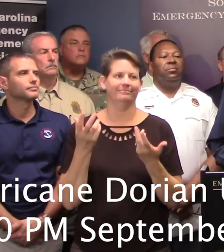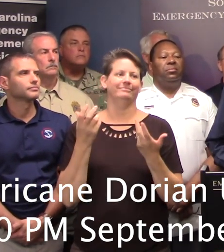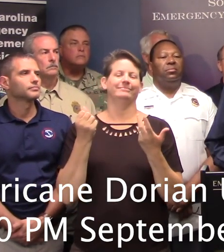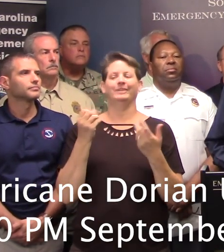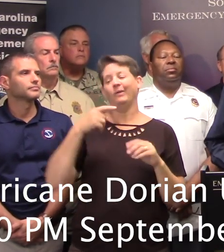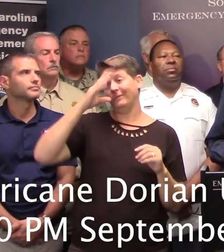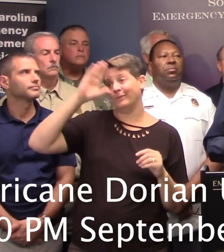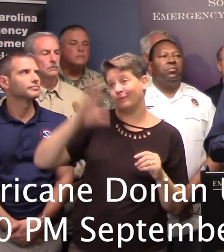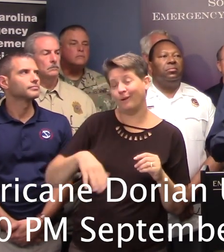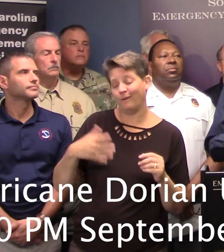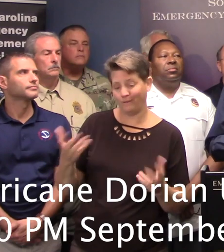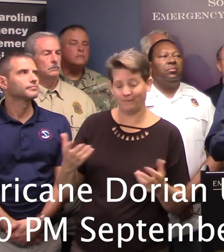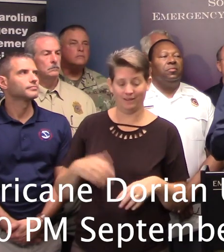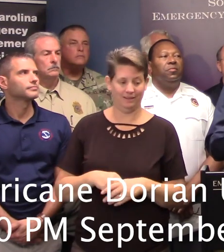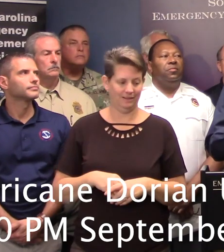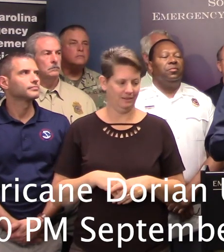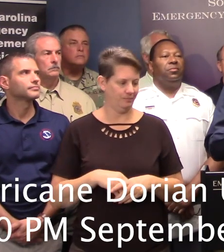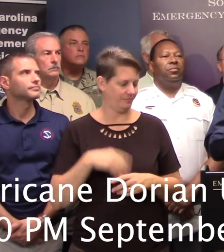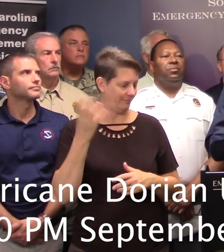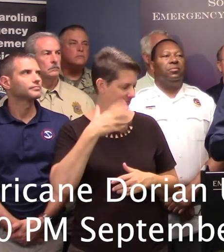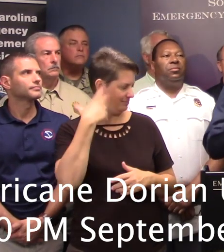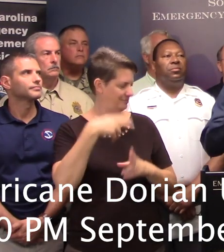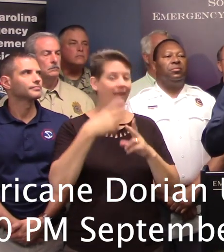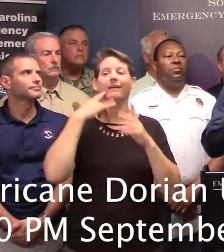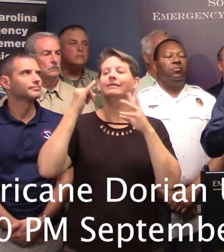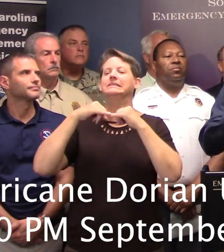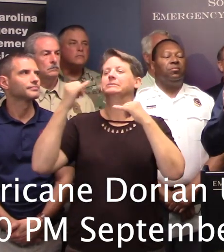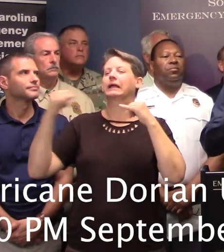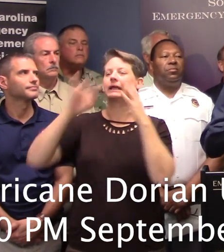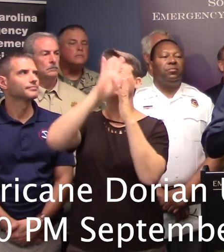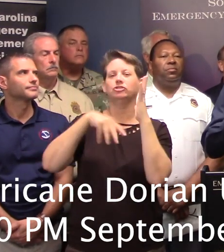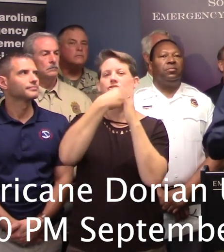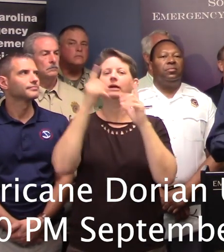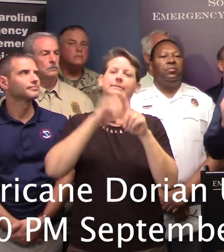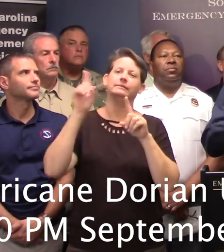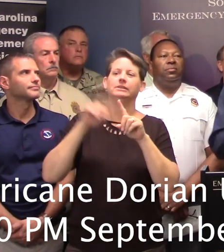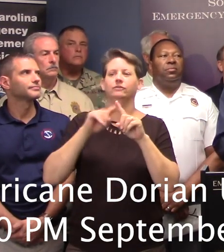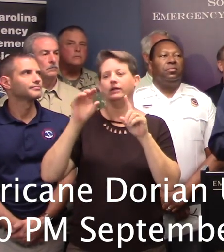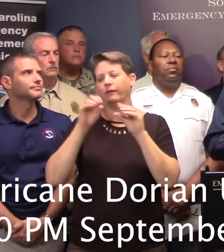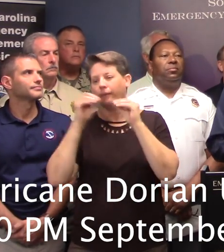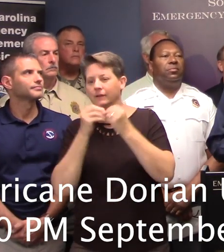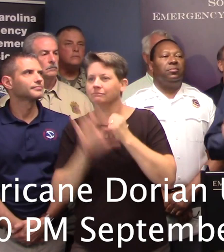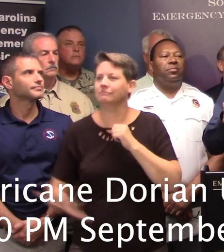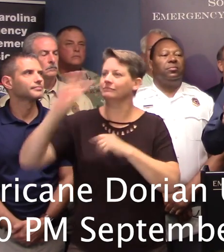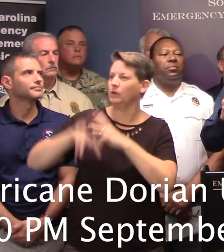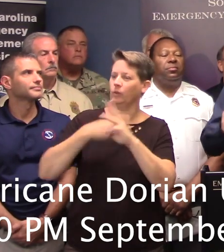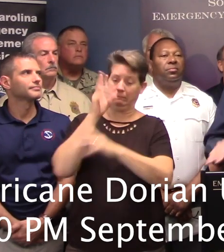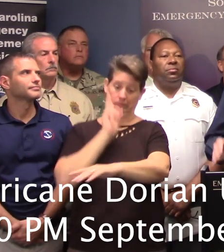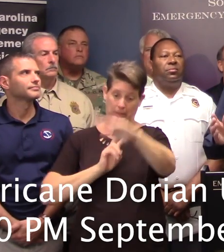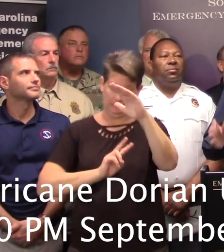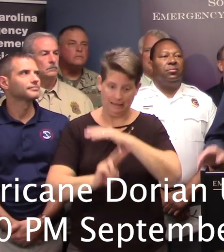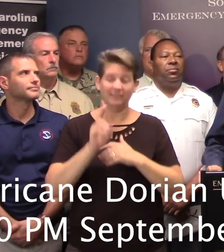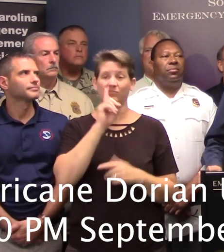As you know, if you've seen the, they call it the spaghetti chart, where different organizations around the world predict hurricanes, and it looks